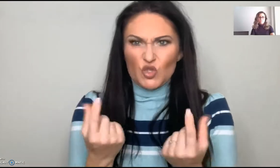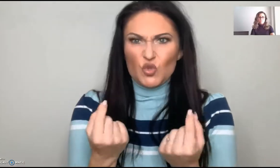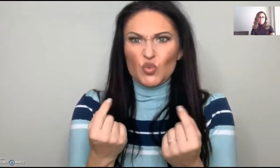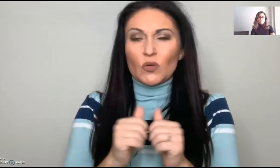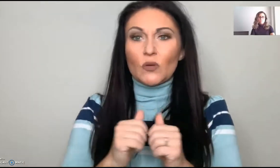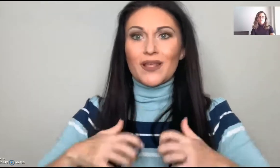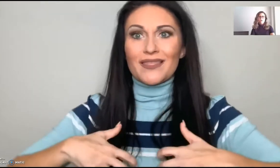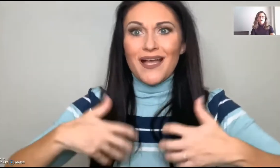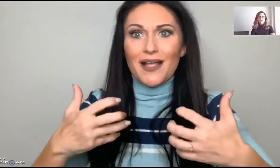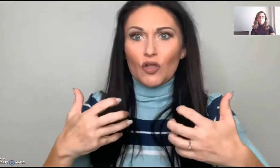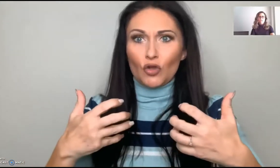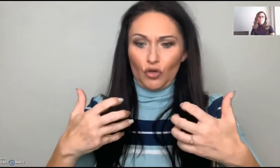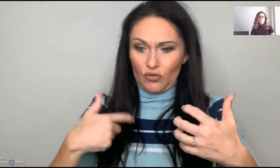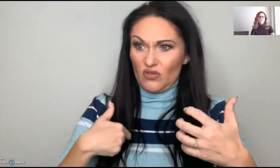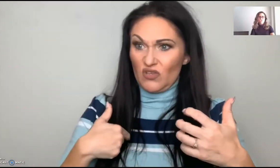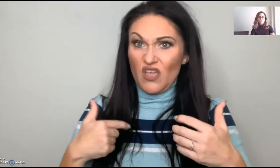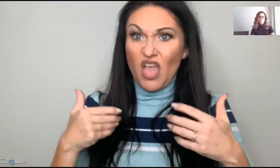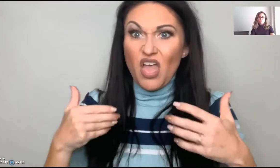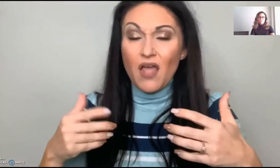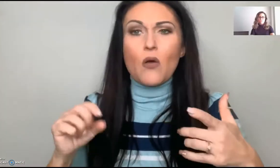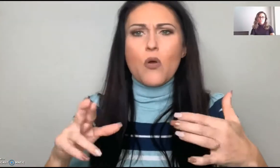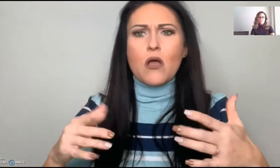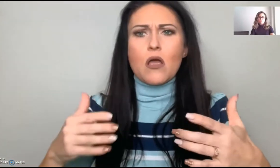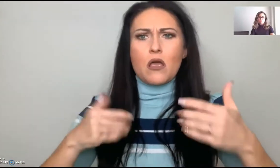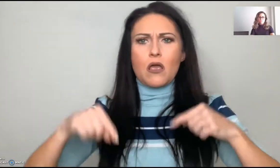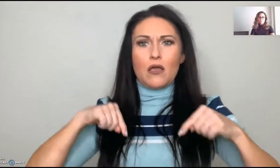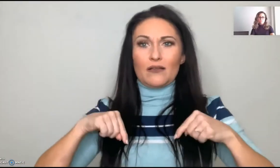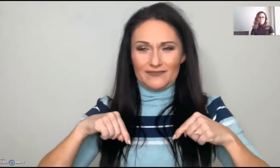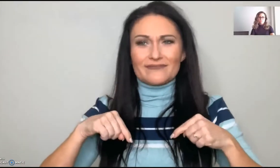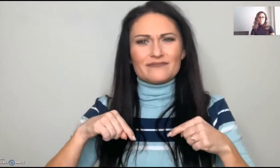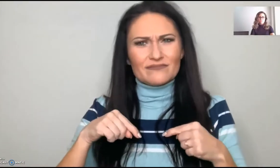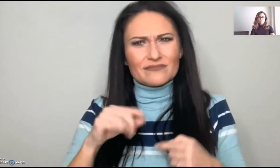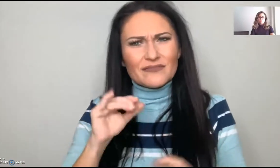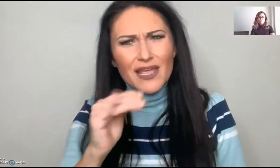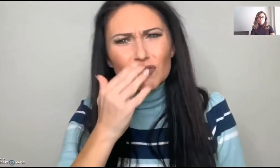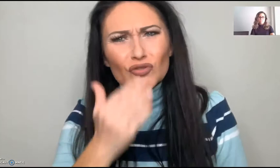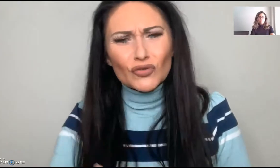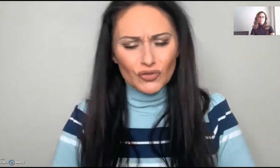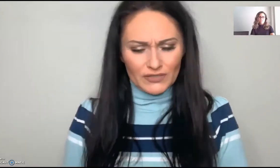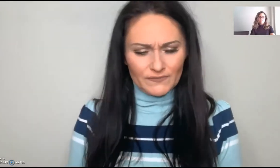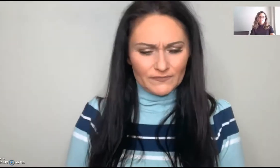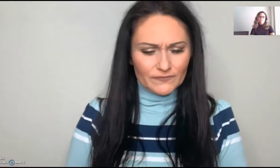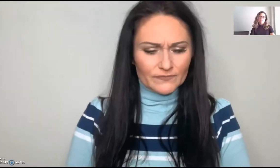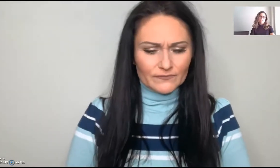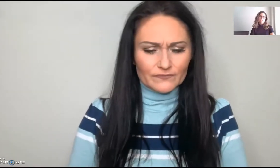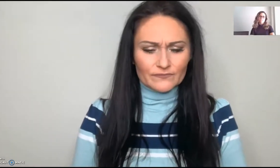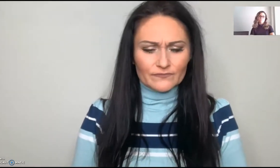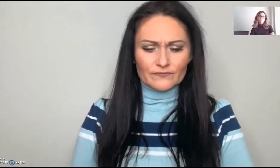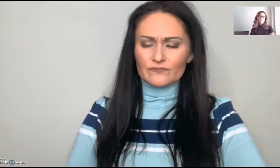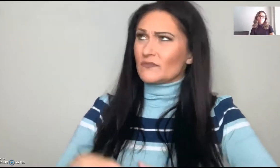Think about how to manage and deal with the anger. And step back and look at it because that's really good.